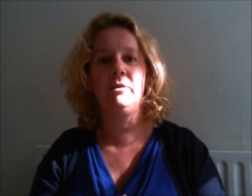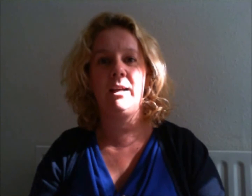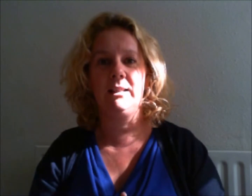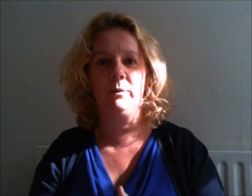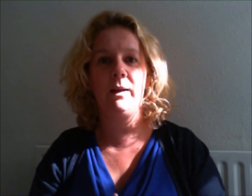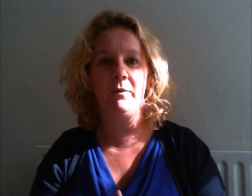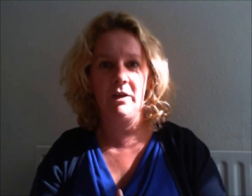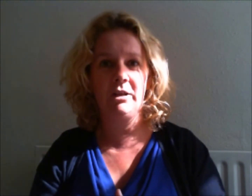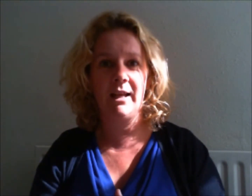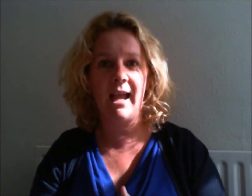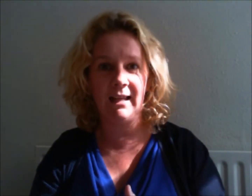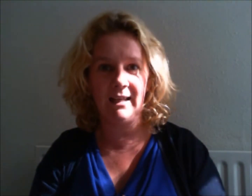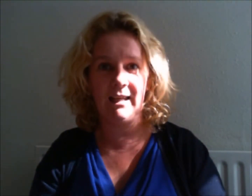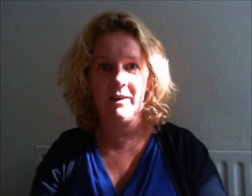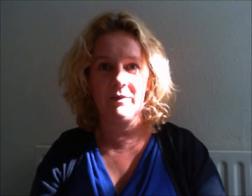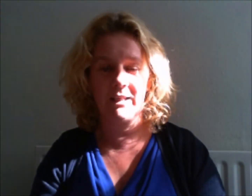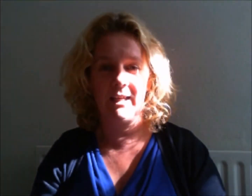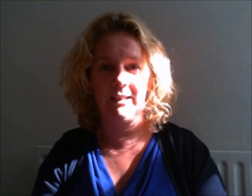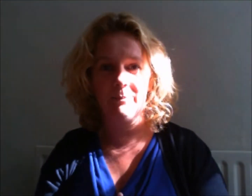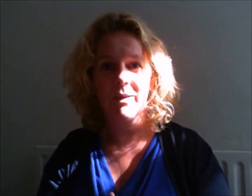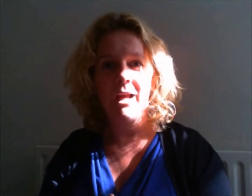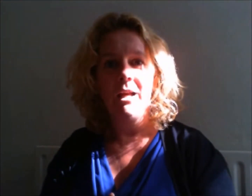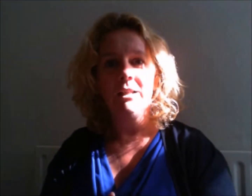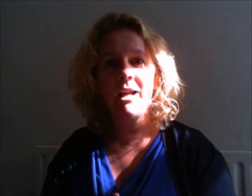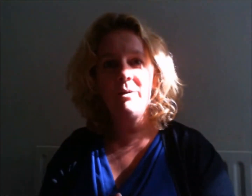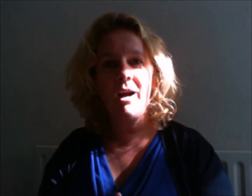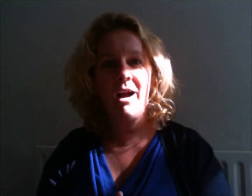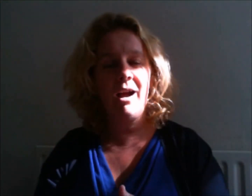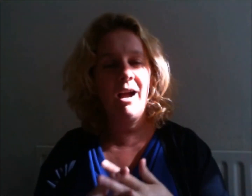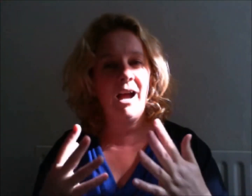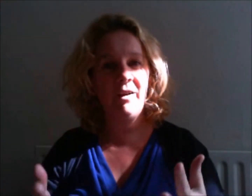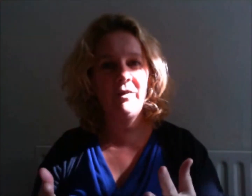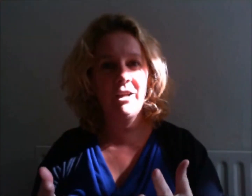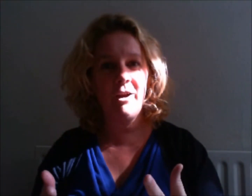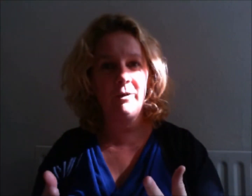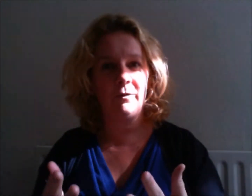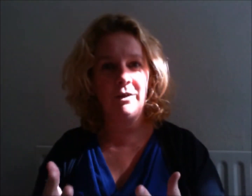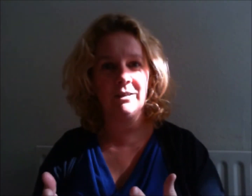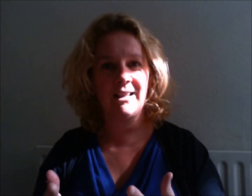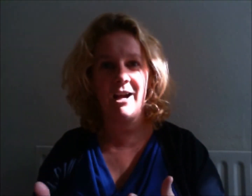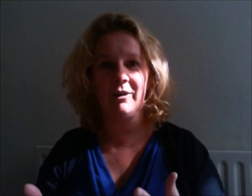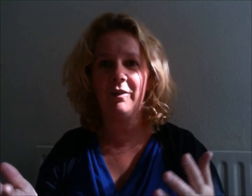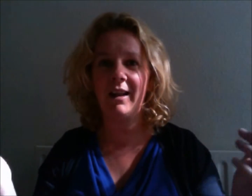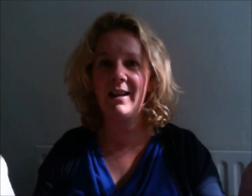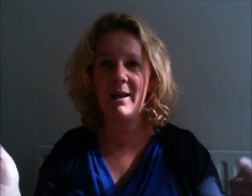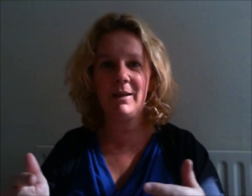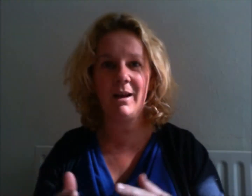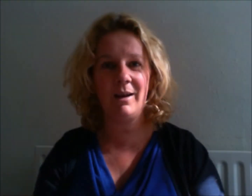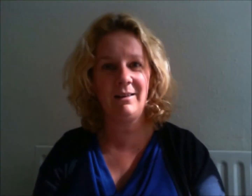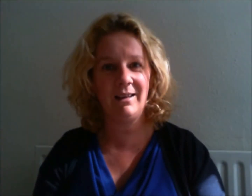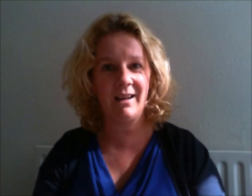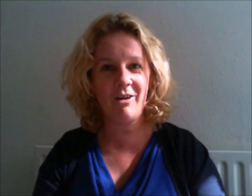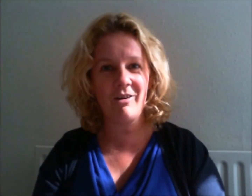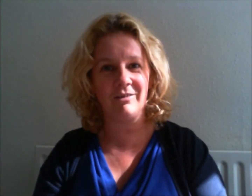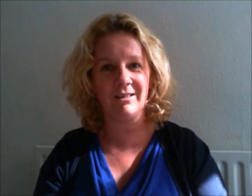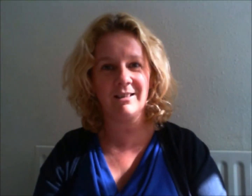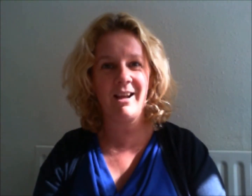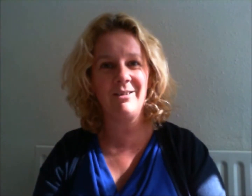hydrated. Whenever you're doing any EFT. So. Have a go. For yourself. And let me know. How you get on. So.